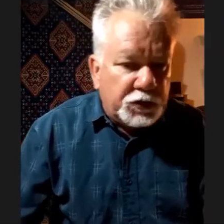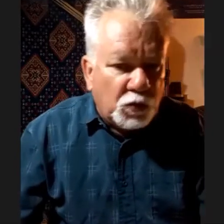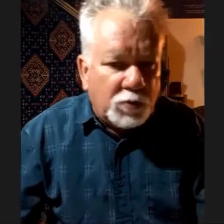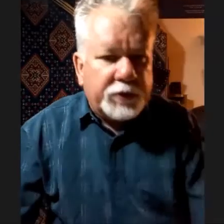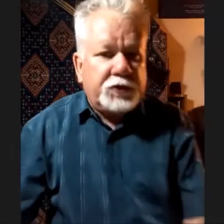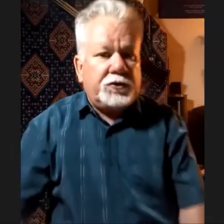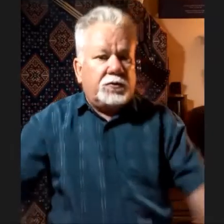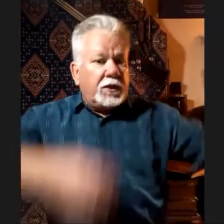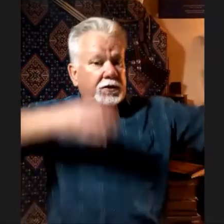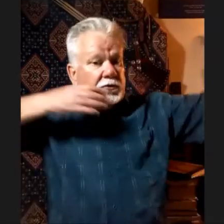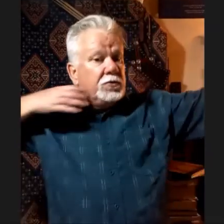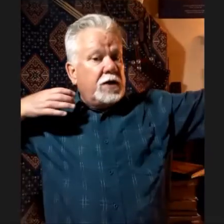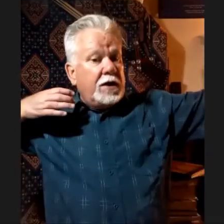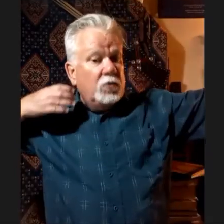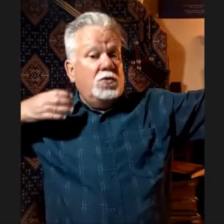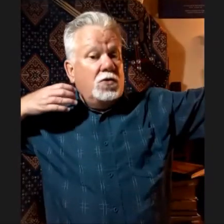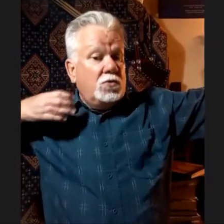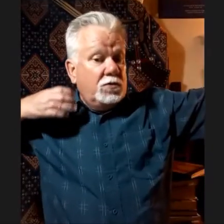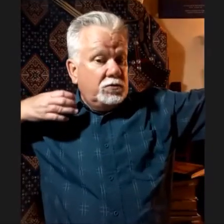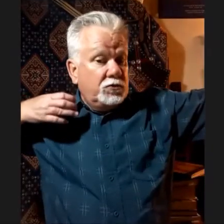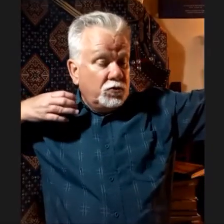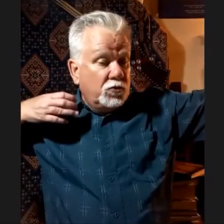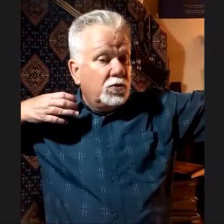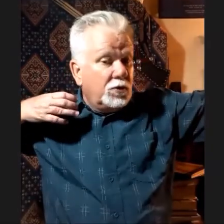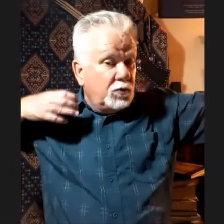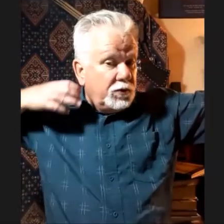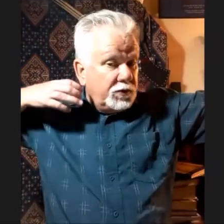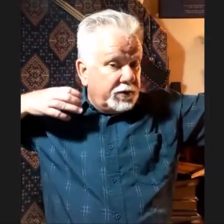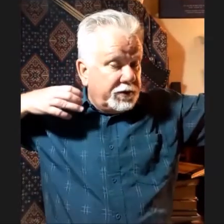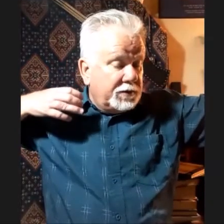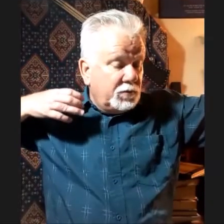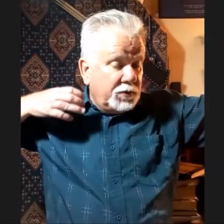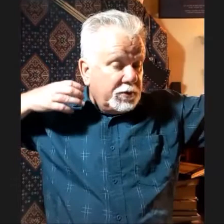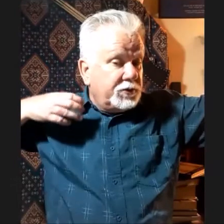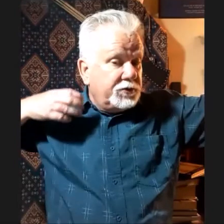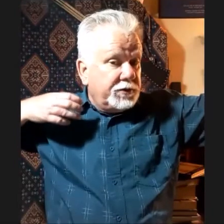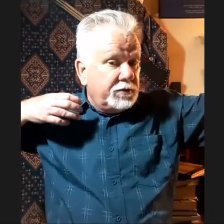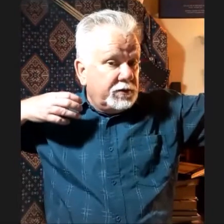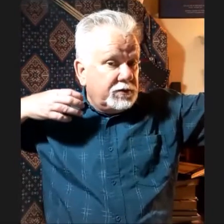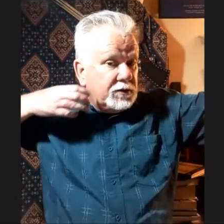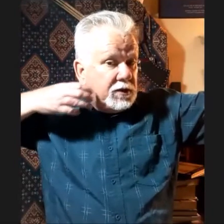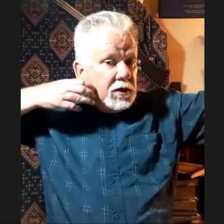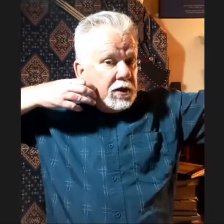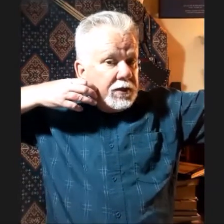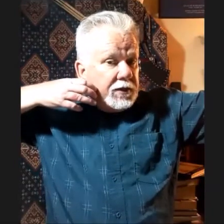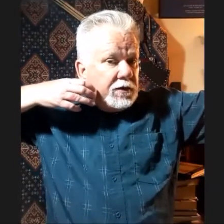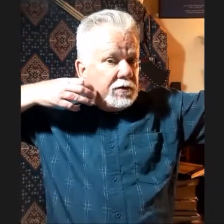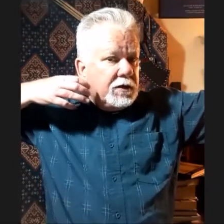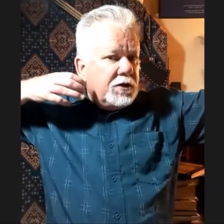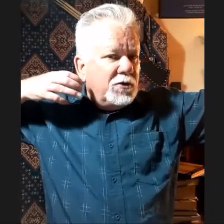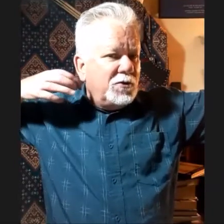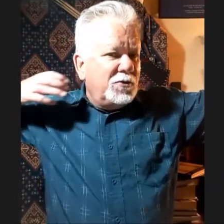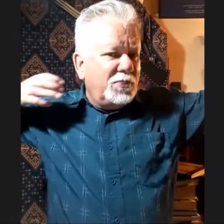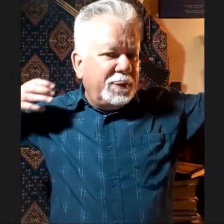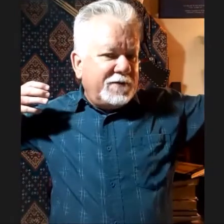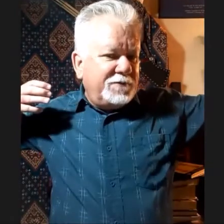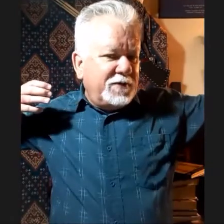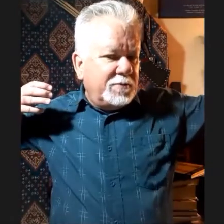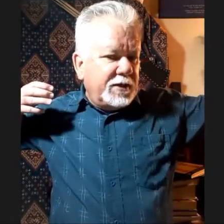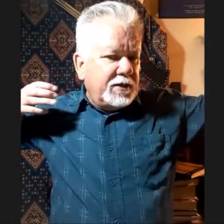war bow shooters, where they do have a long draw with a, with a Mediterranean release, they don't go that far back.